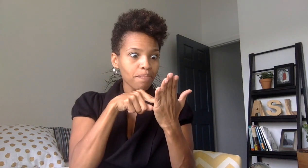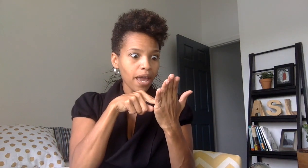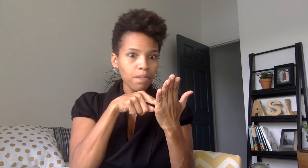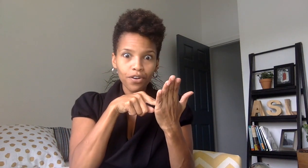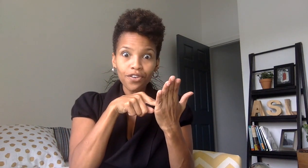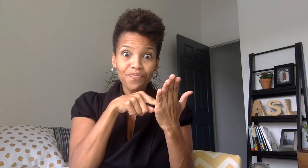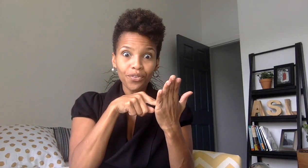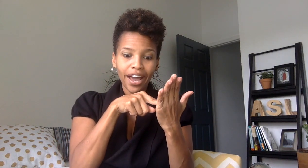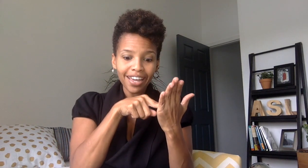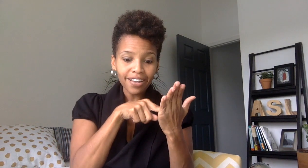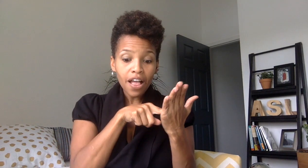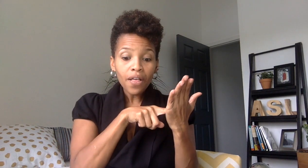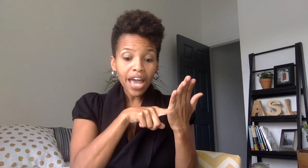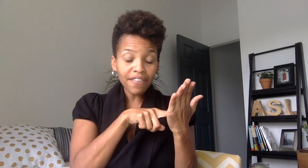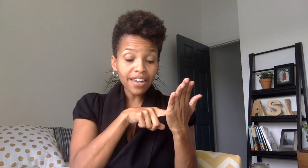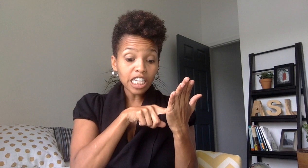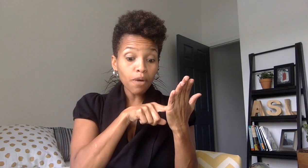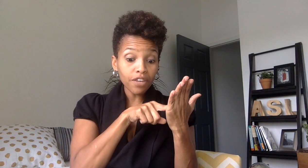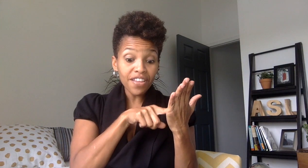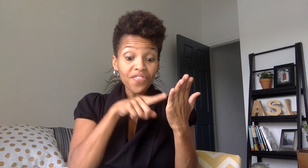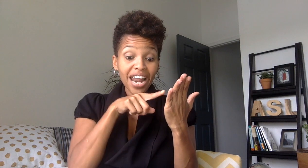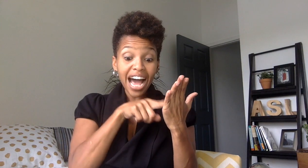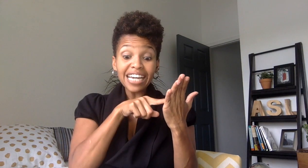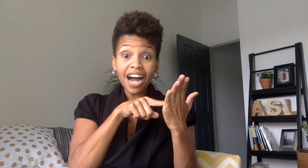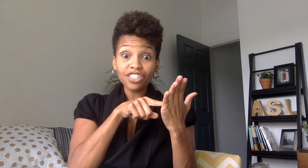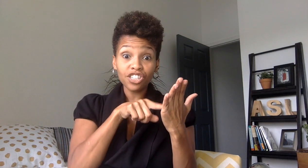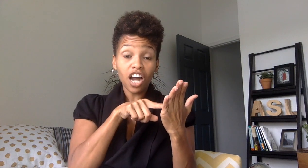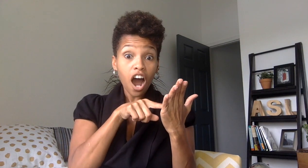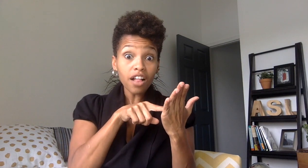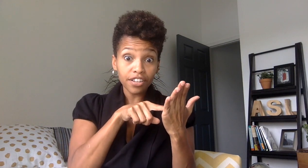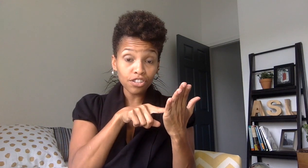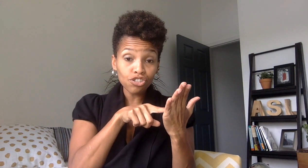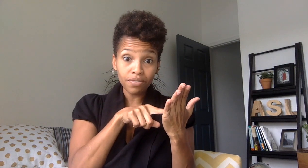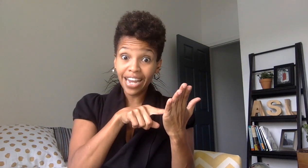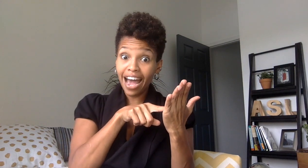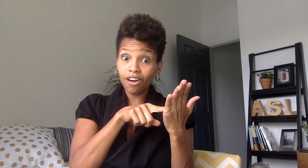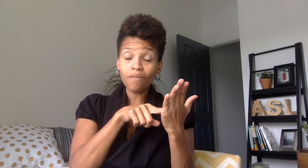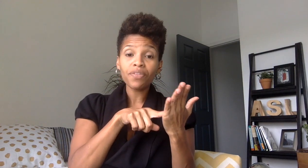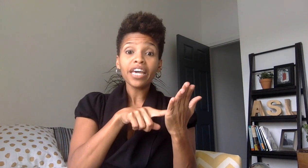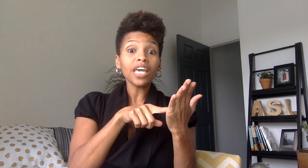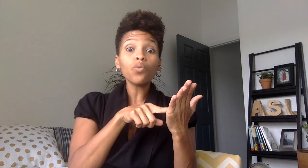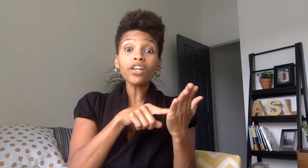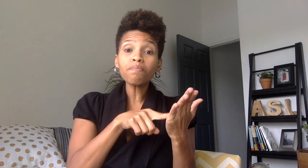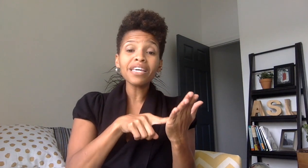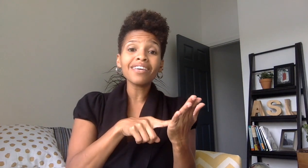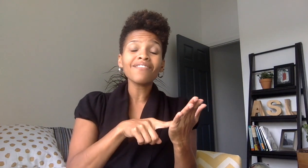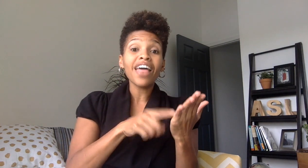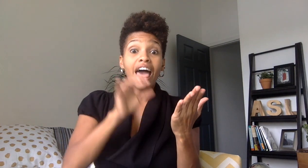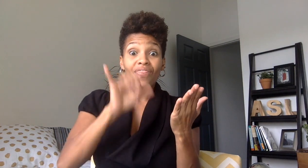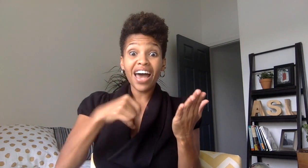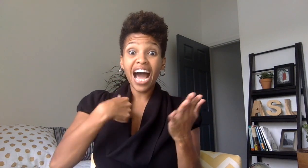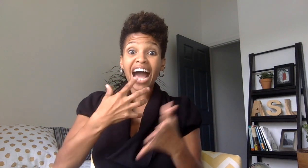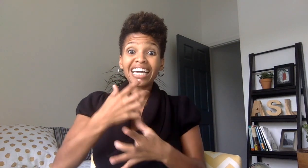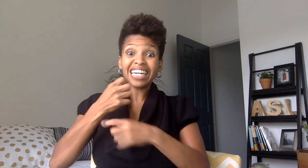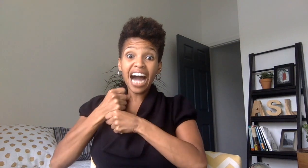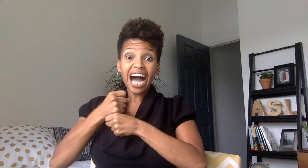paper right and the next part of it that i got into college now it wouldn't be that i got